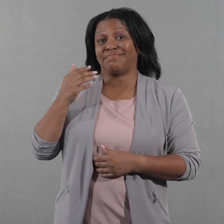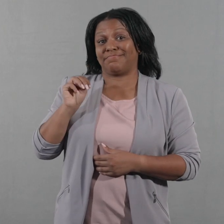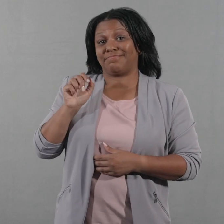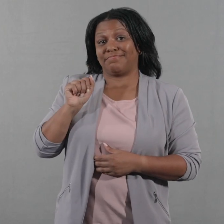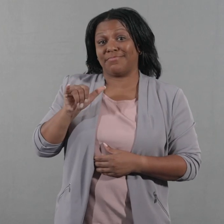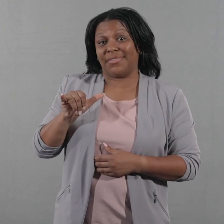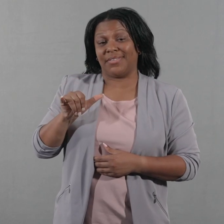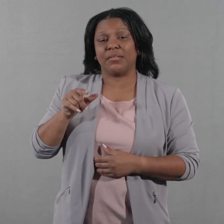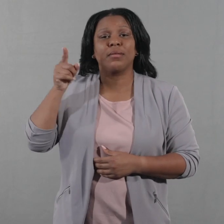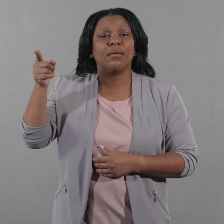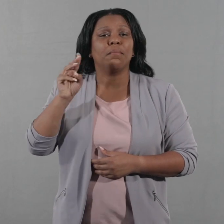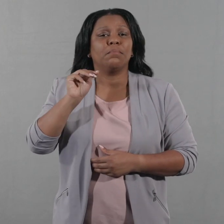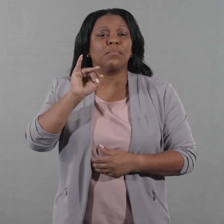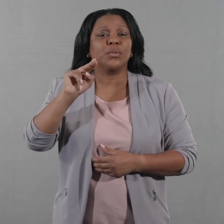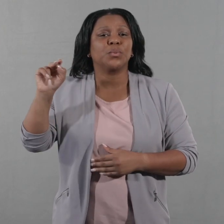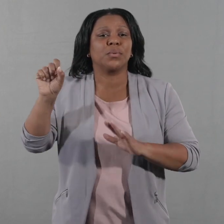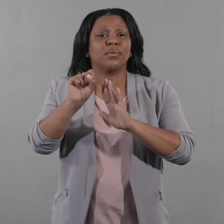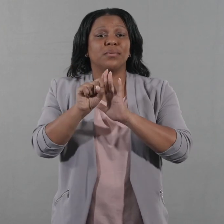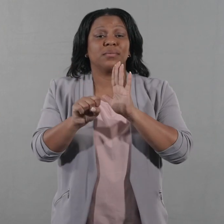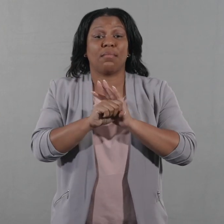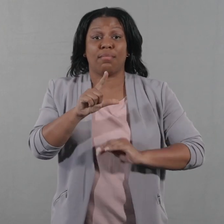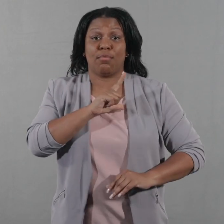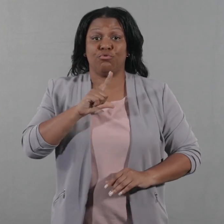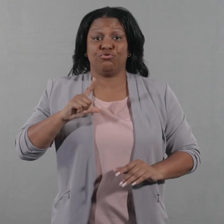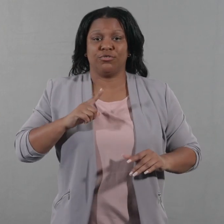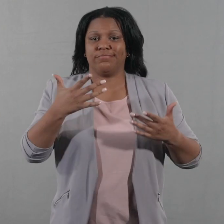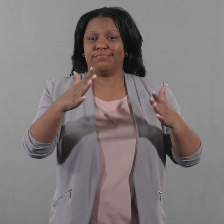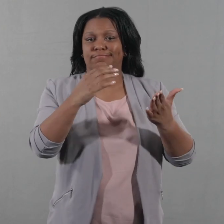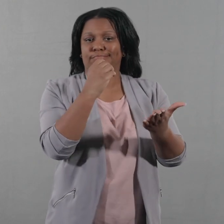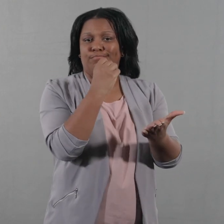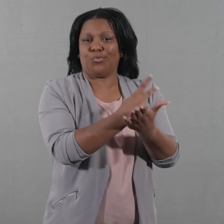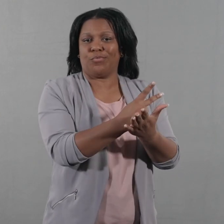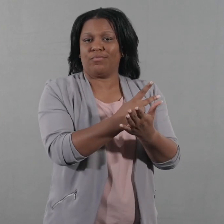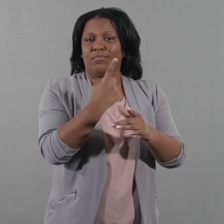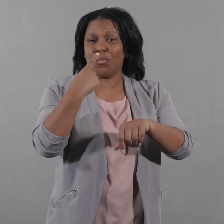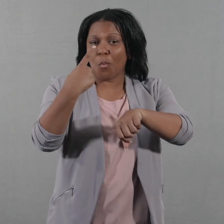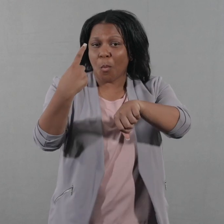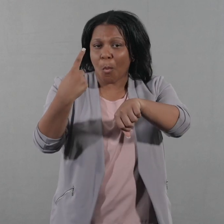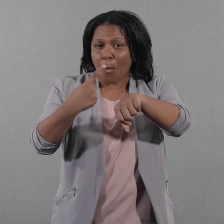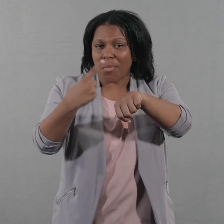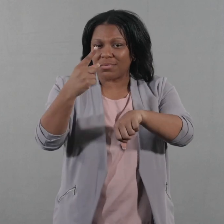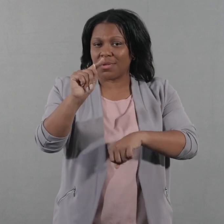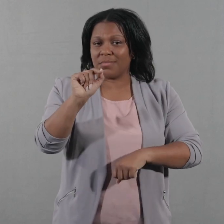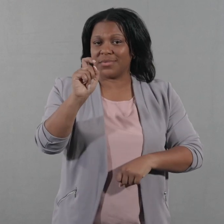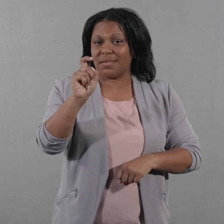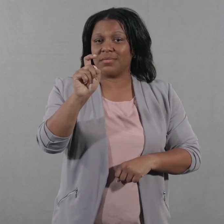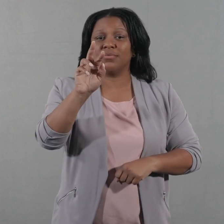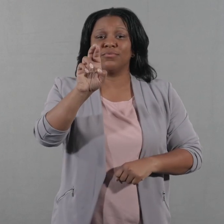In May, the Minnesota State Legislature approved a one-time tax rebate of